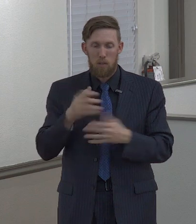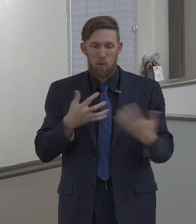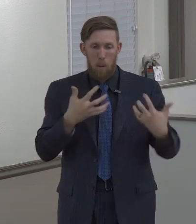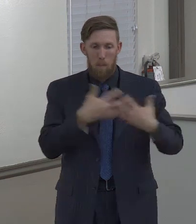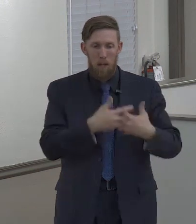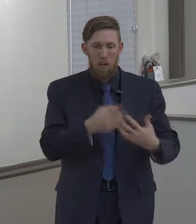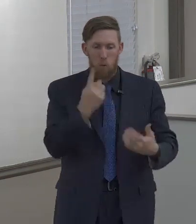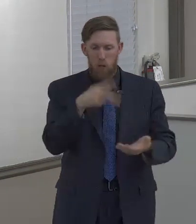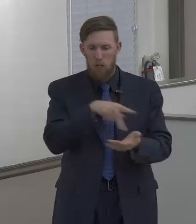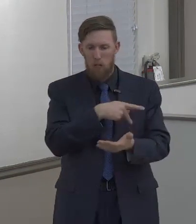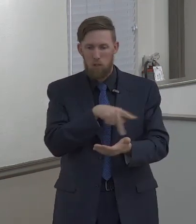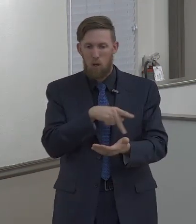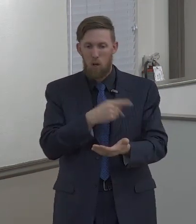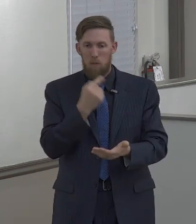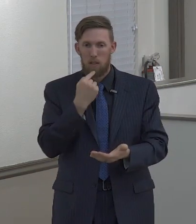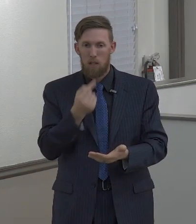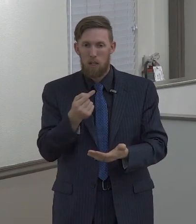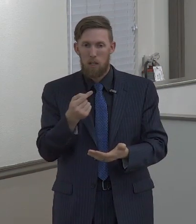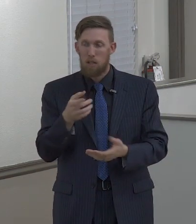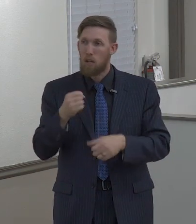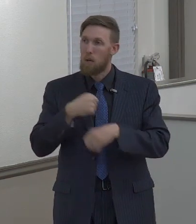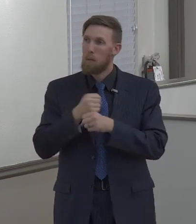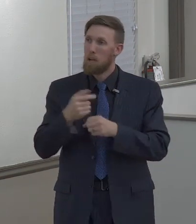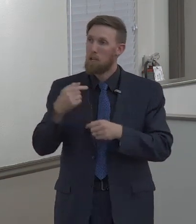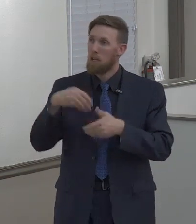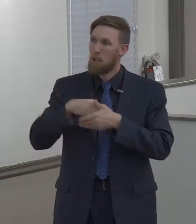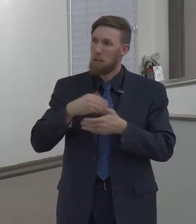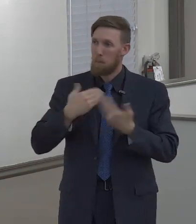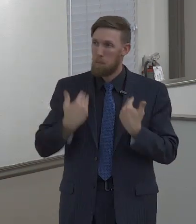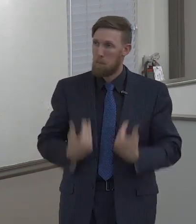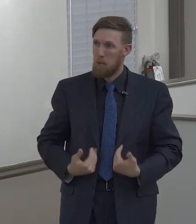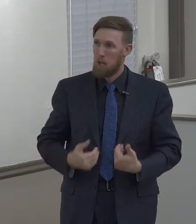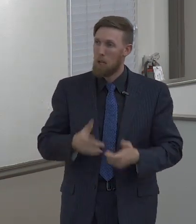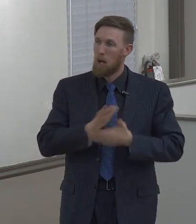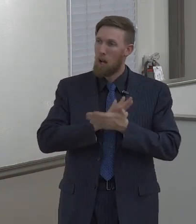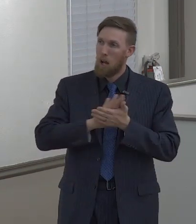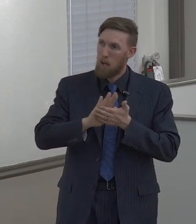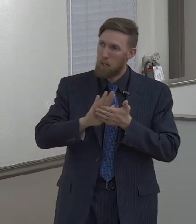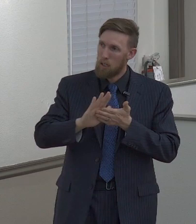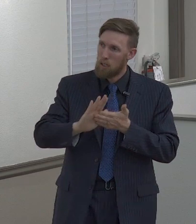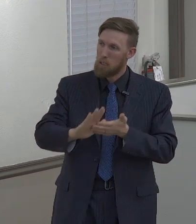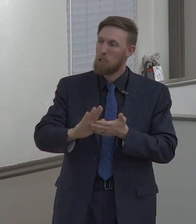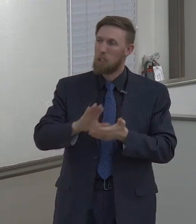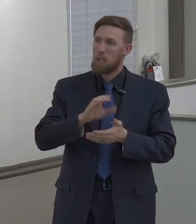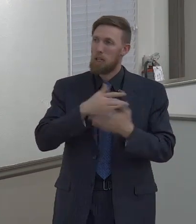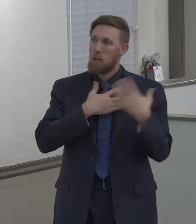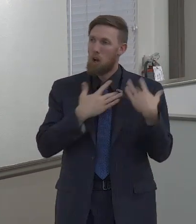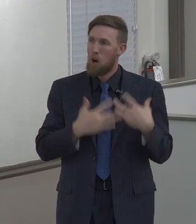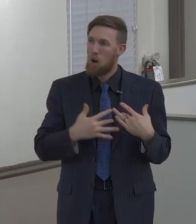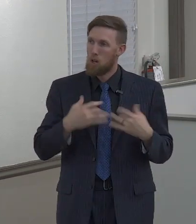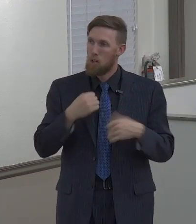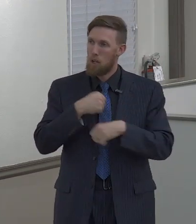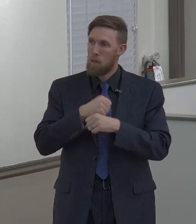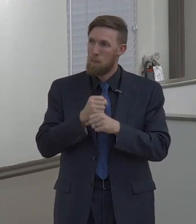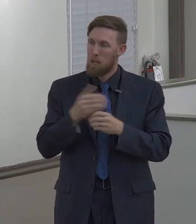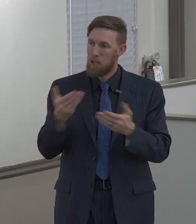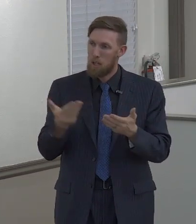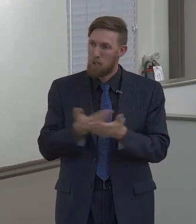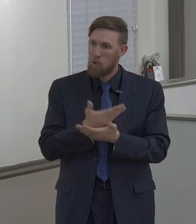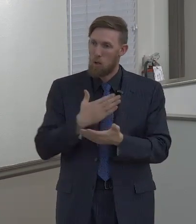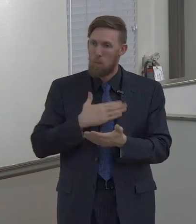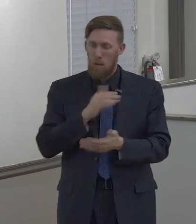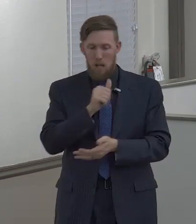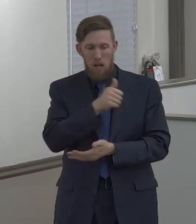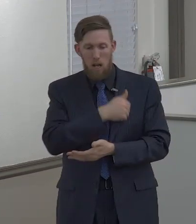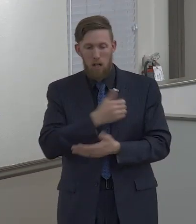the psalmist's prayer. In Psalm 51.10, create in me a clean heart, O God,